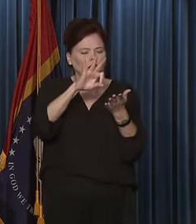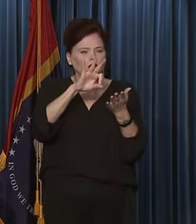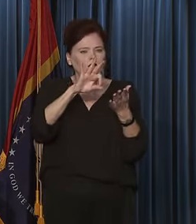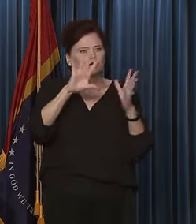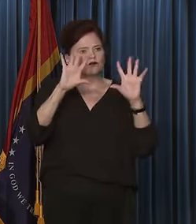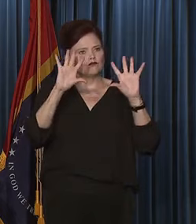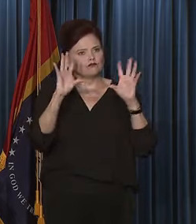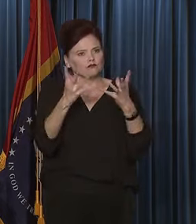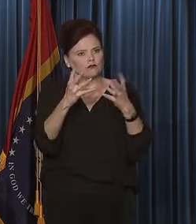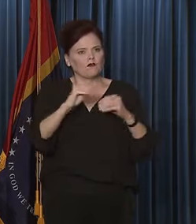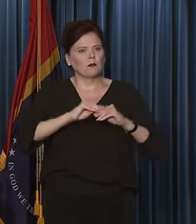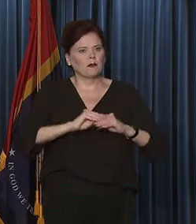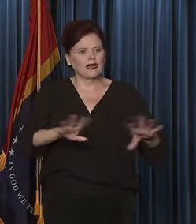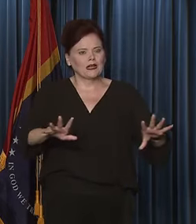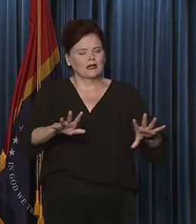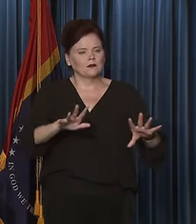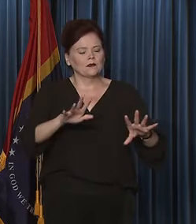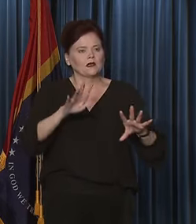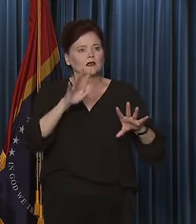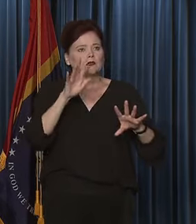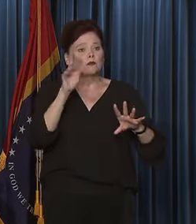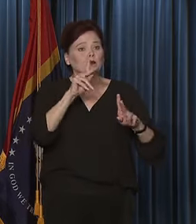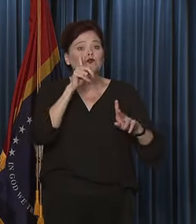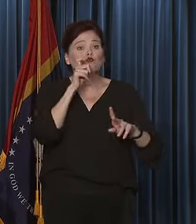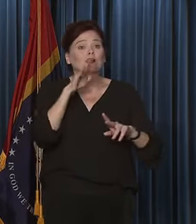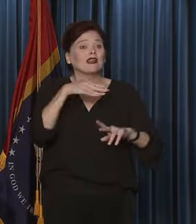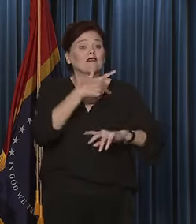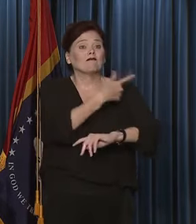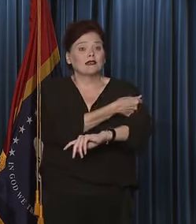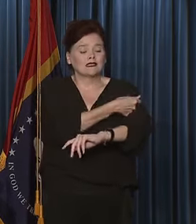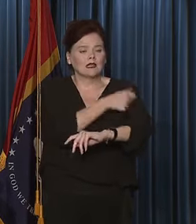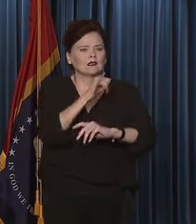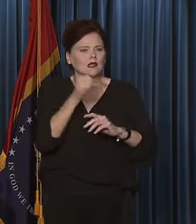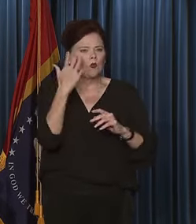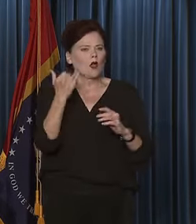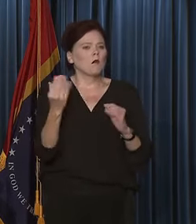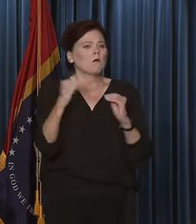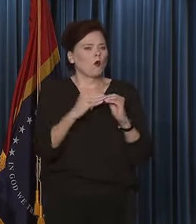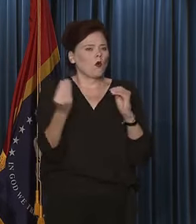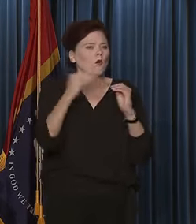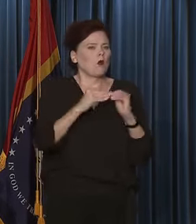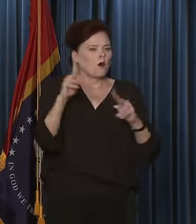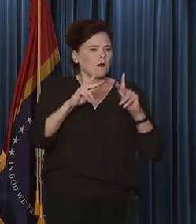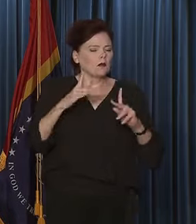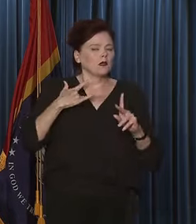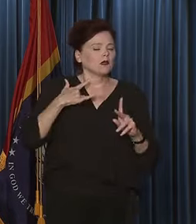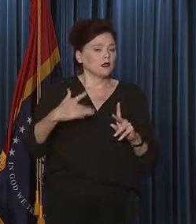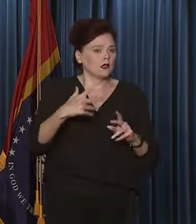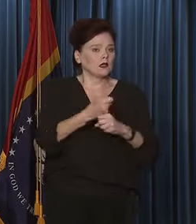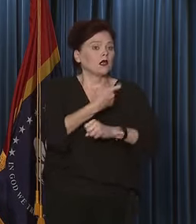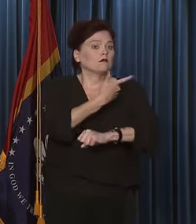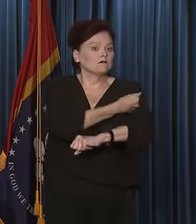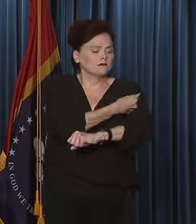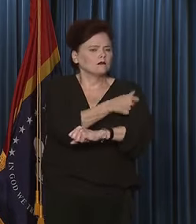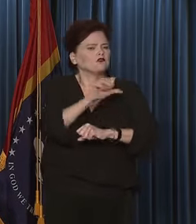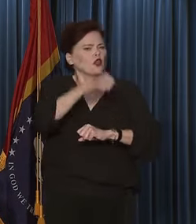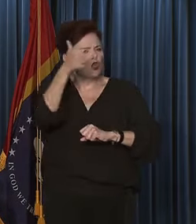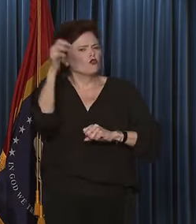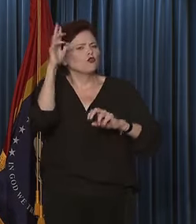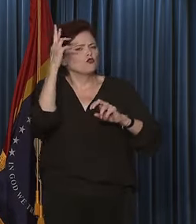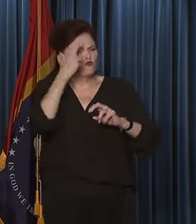the pandemic of the unvaccinated. And I think that's one of the reasons that more and more people are getting vaccinated. There are a lot of other reasons, by the way.